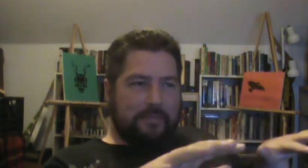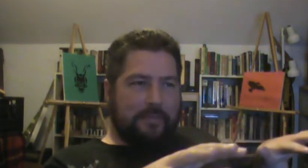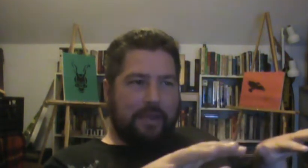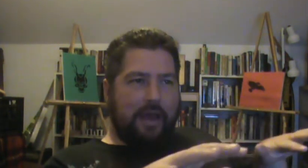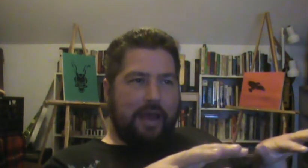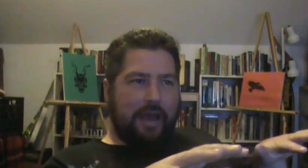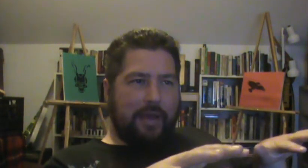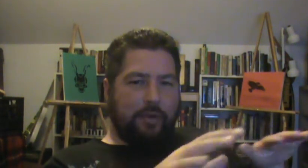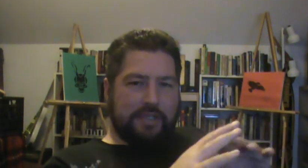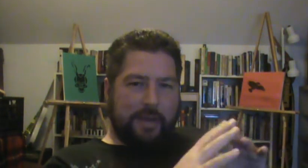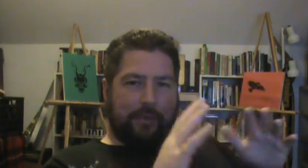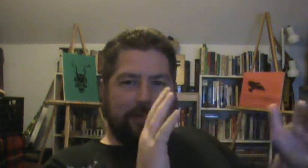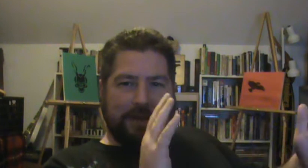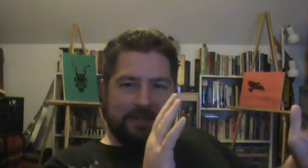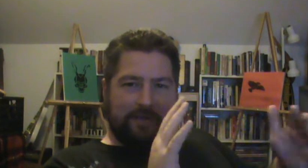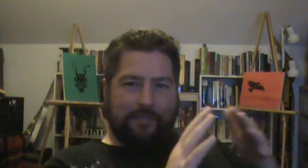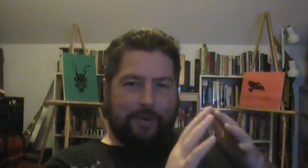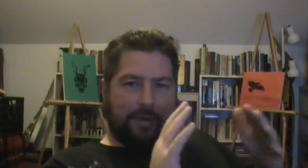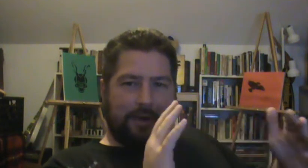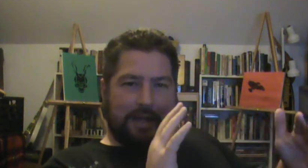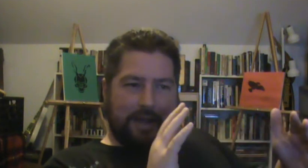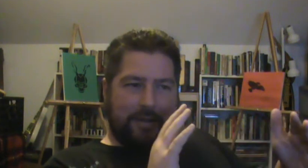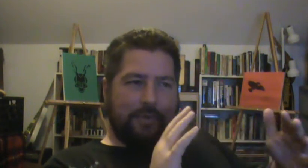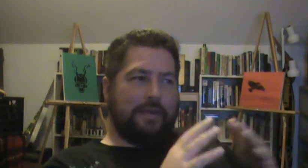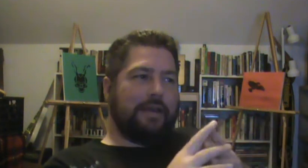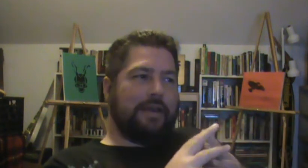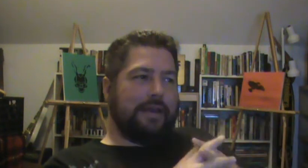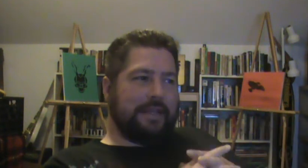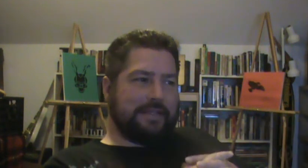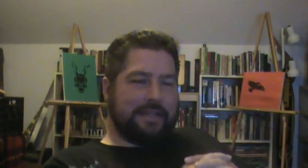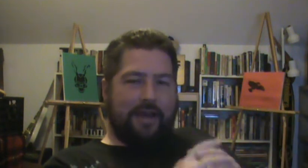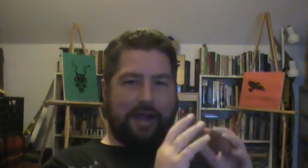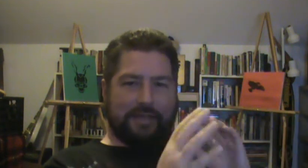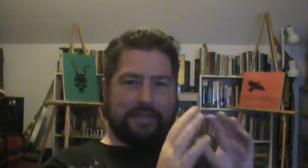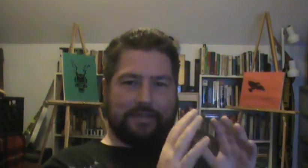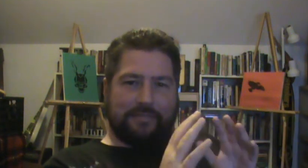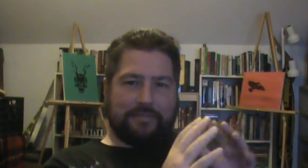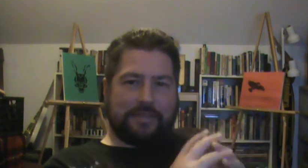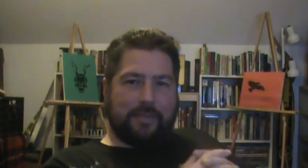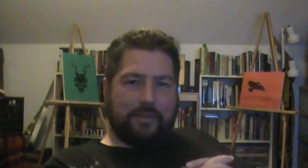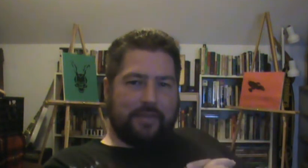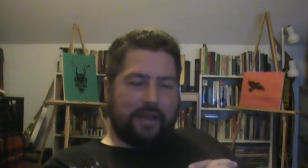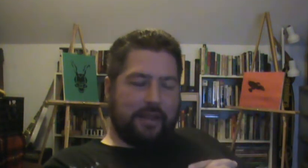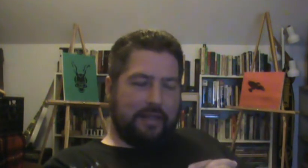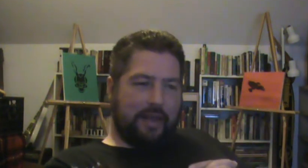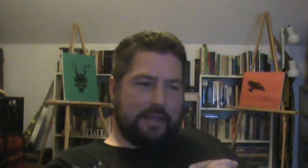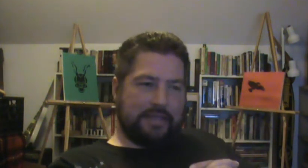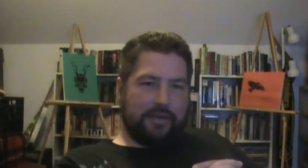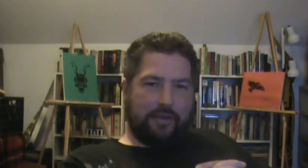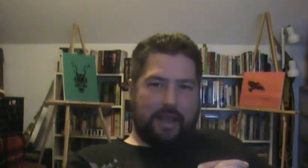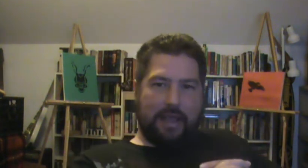I want to separate myself from it right now. It's not something that I consider a